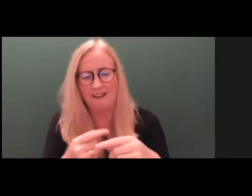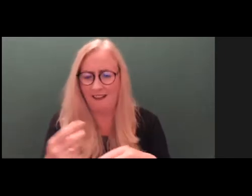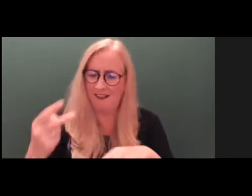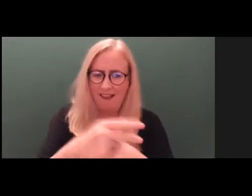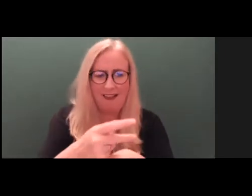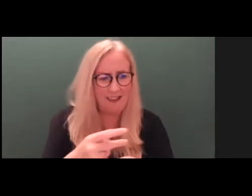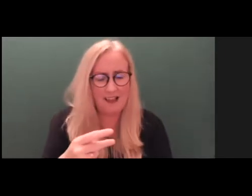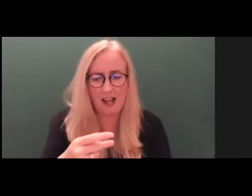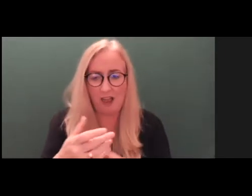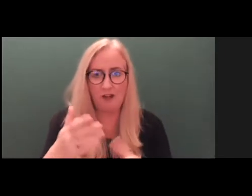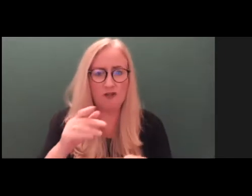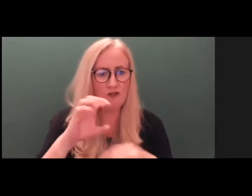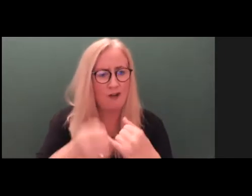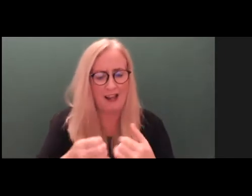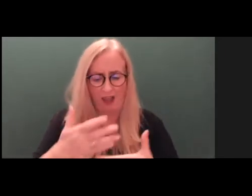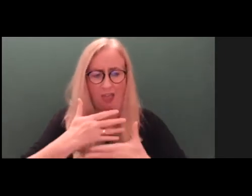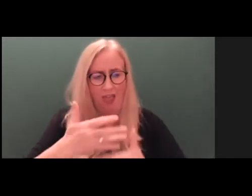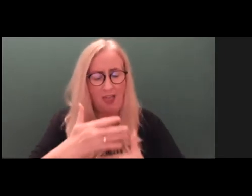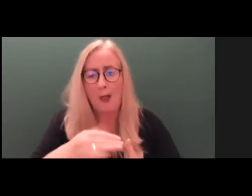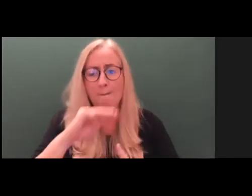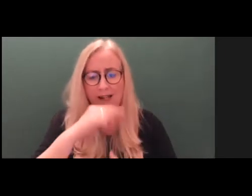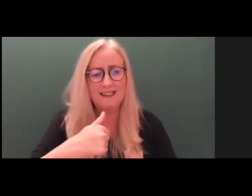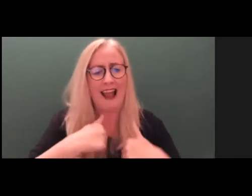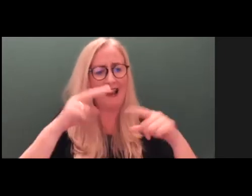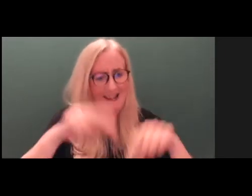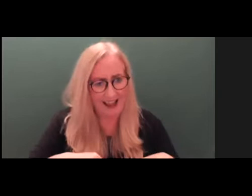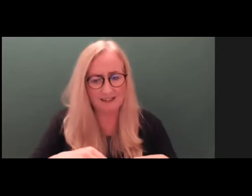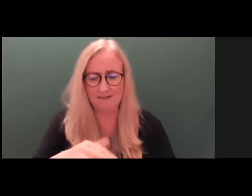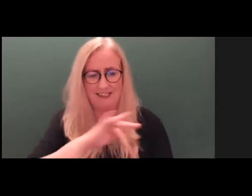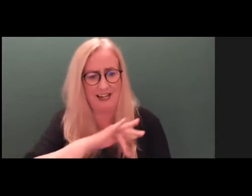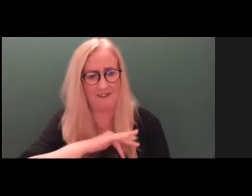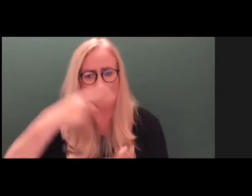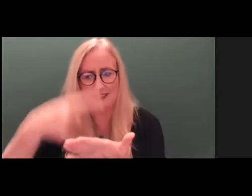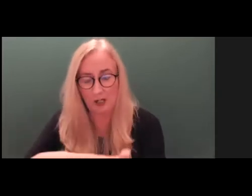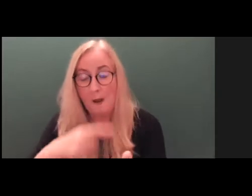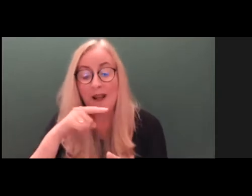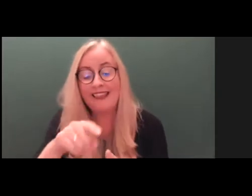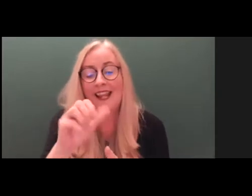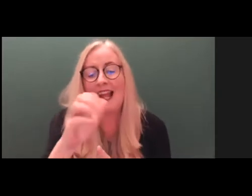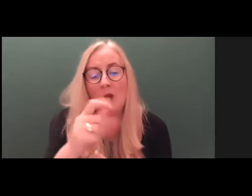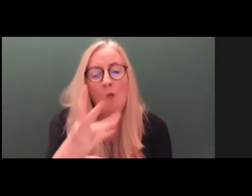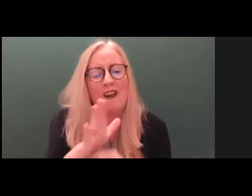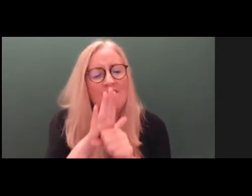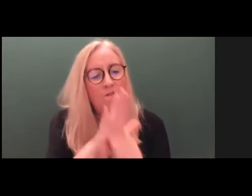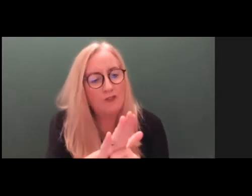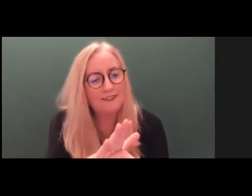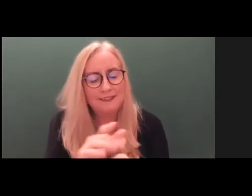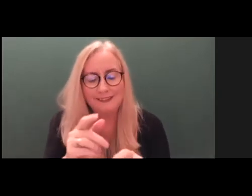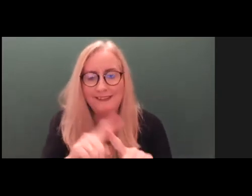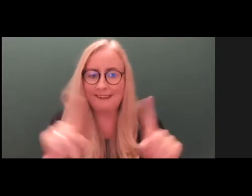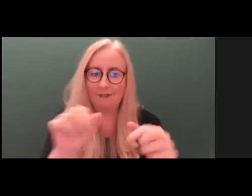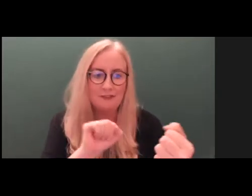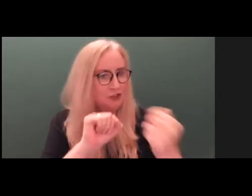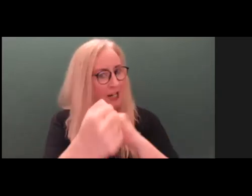and resuscitate me. The new Act allows me for this provision. Fundamentally, the Act will force a cultural shift in the health and social care